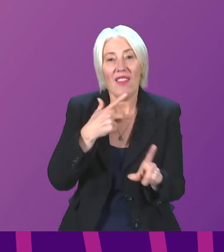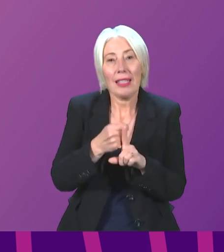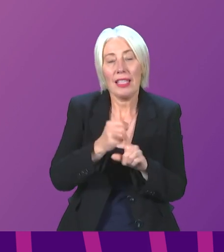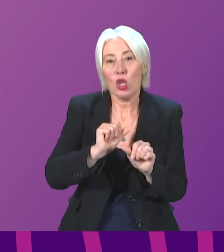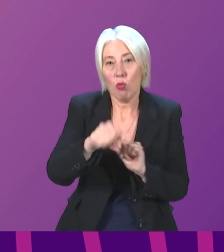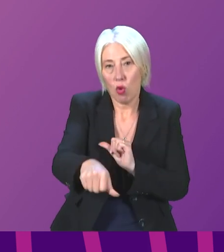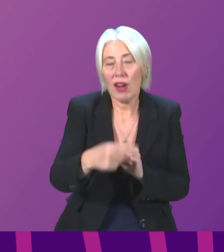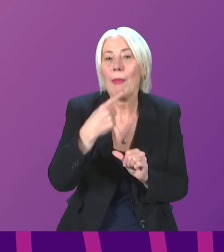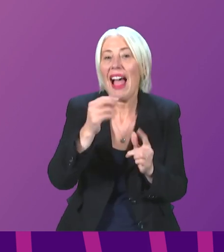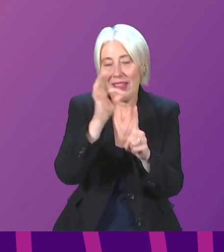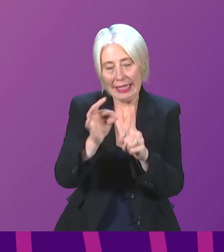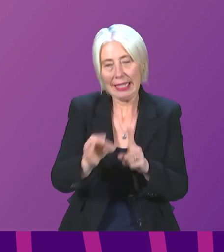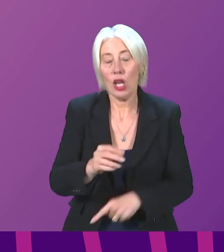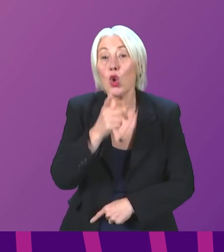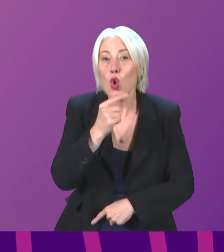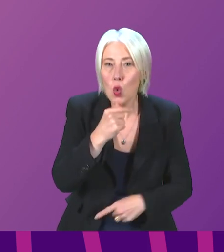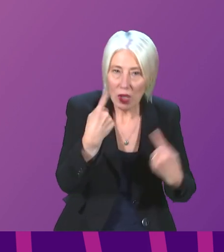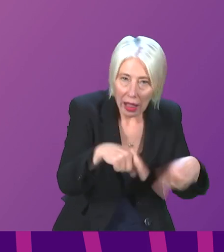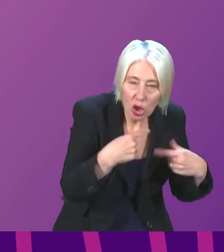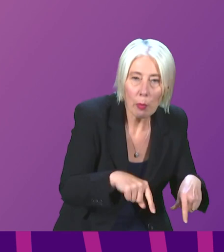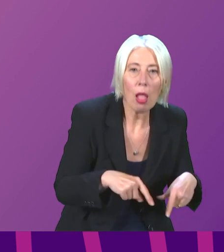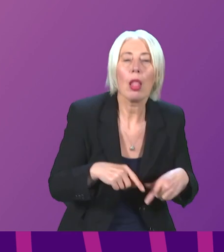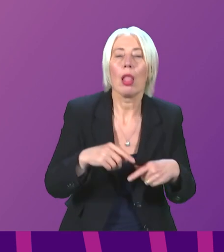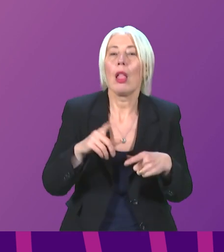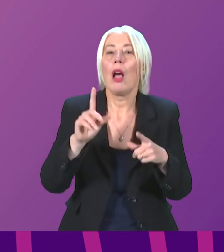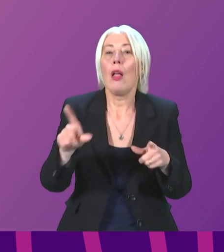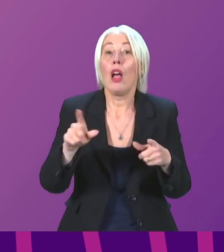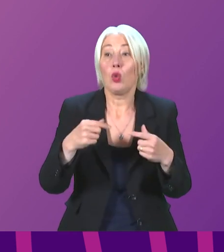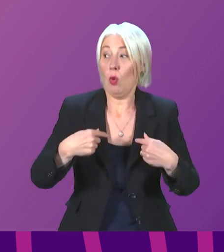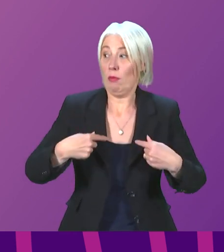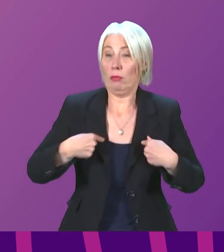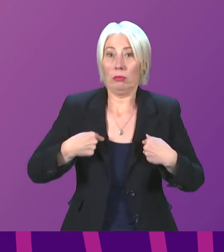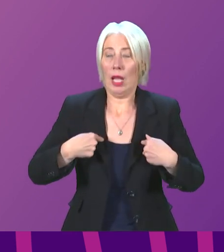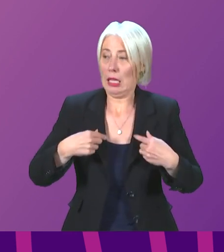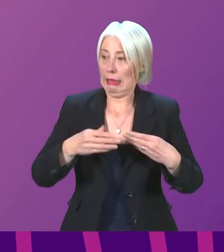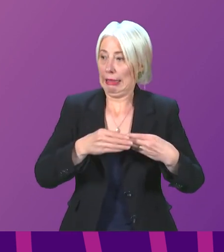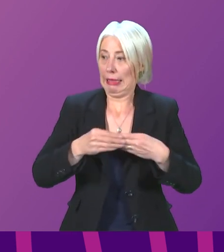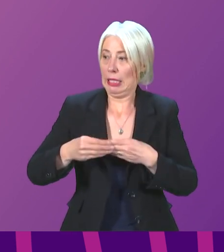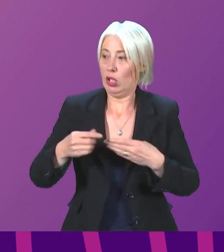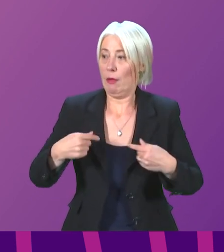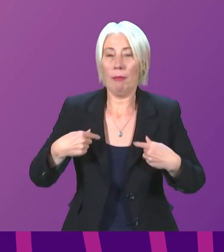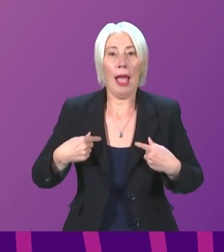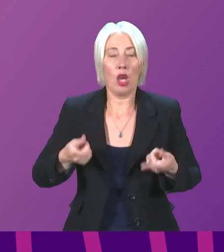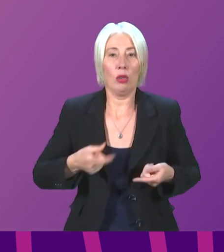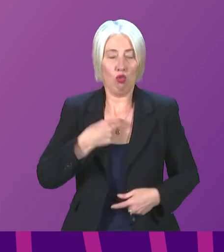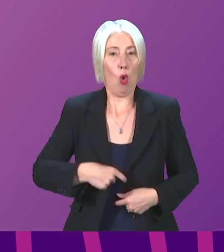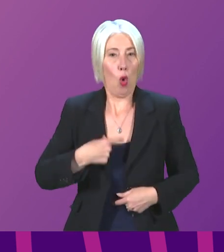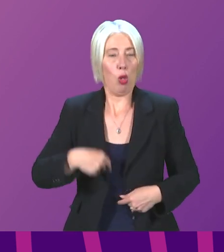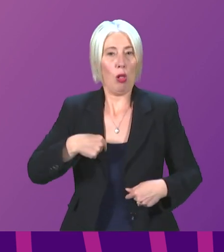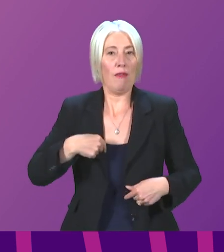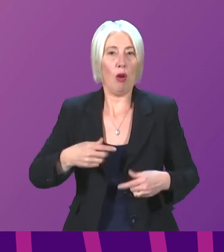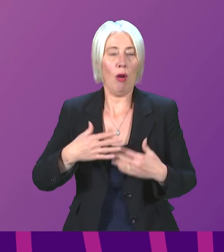details of who is eligible and as much of a leadership role. Certainly I have my role as Cabinet Secretary for Health and Social Care.